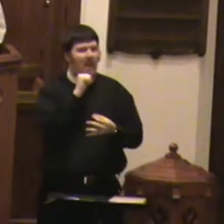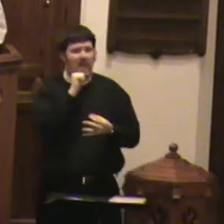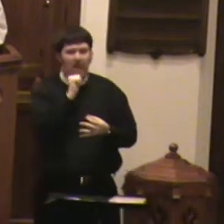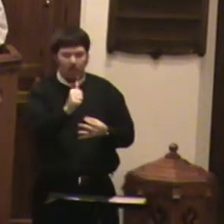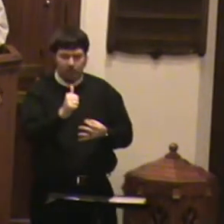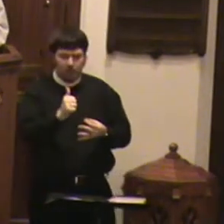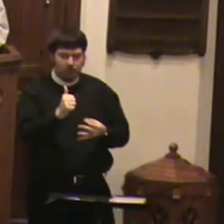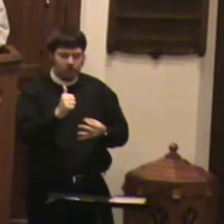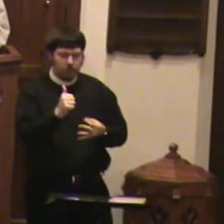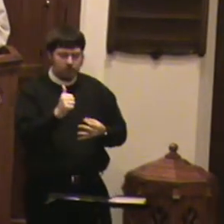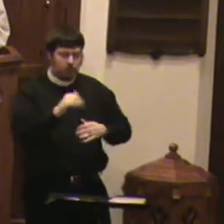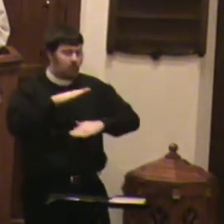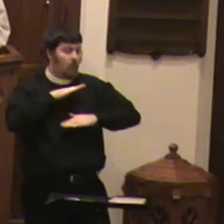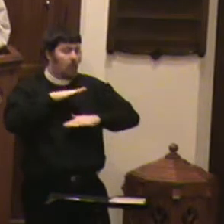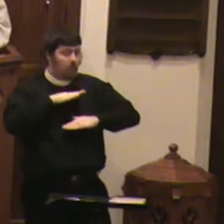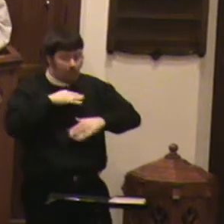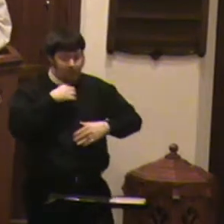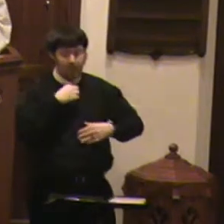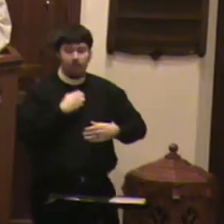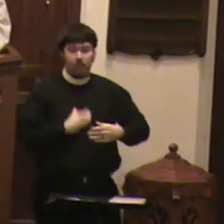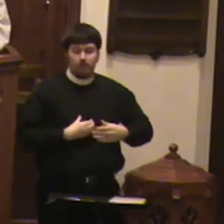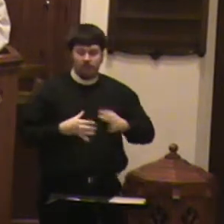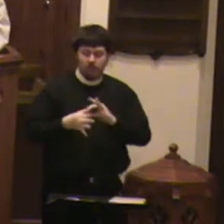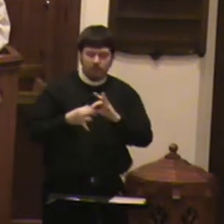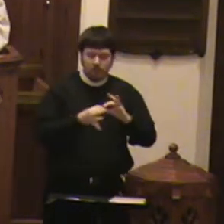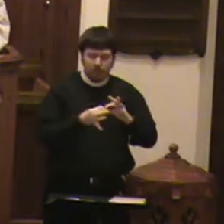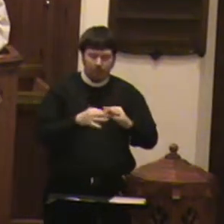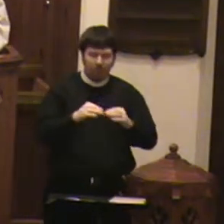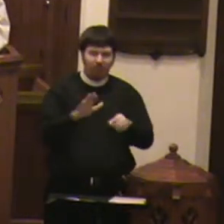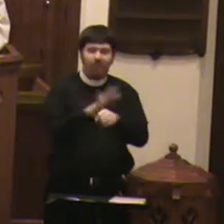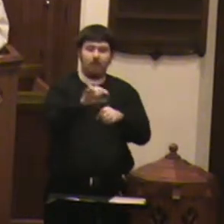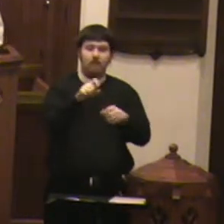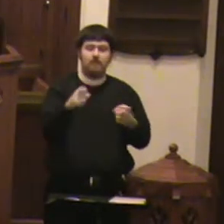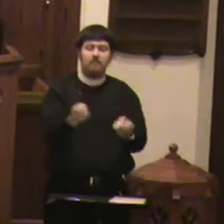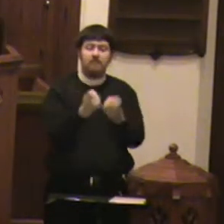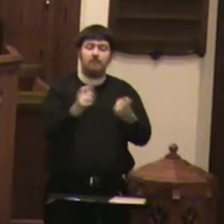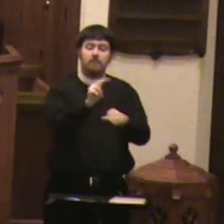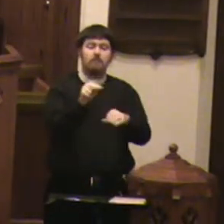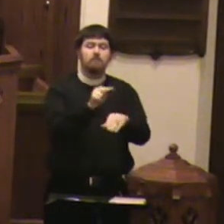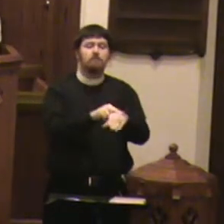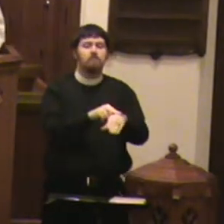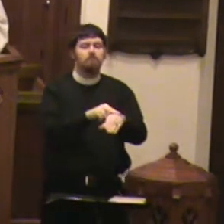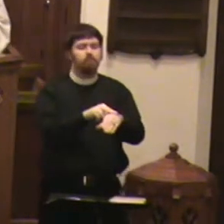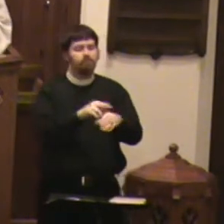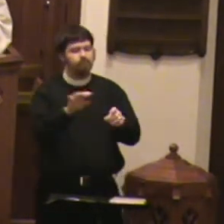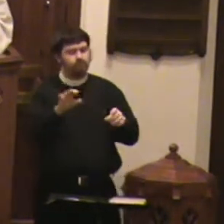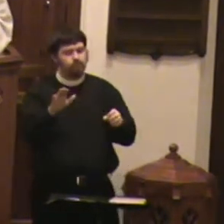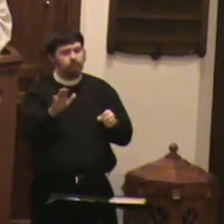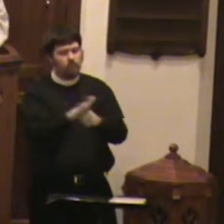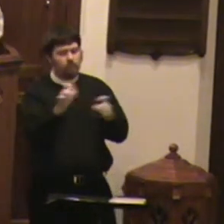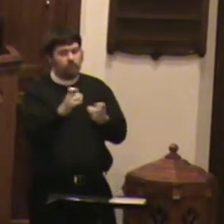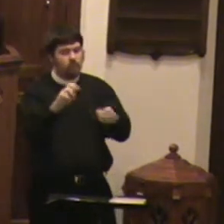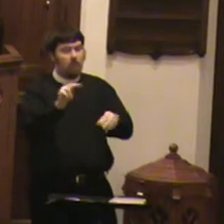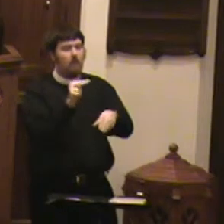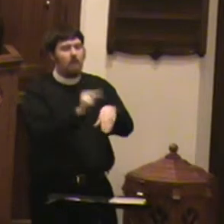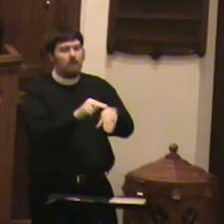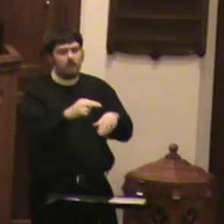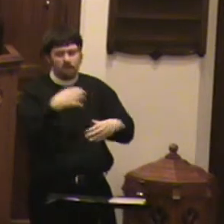the desires of the sinful nature. And he says, sinful nature desires what is